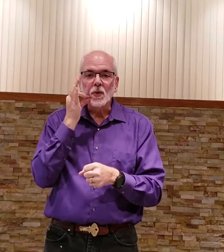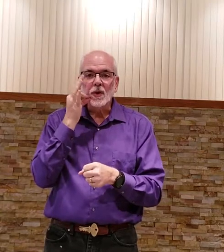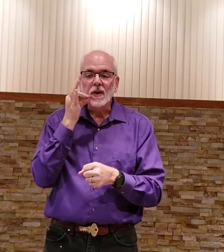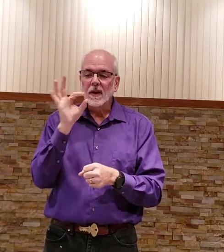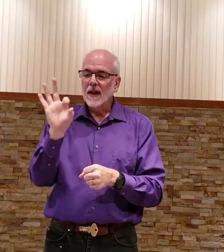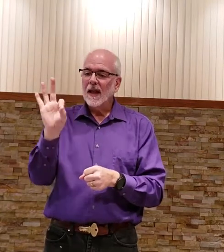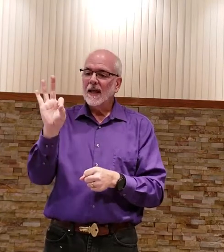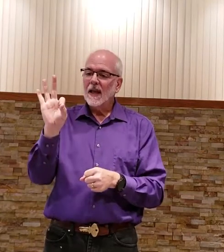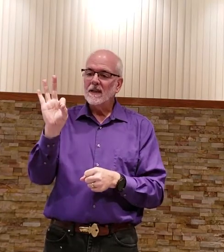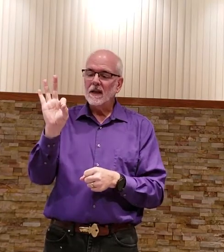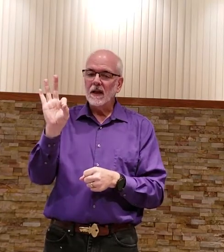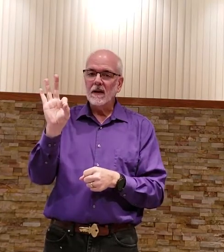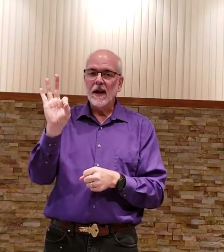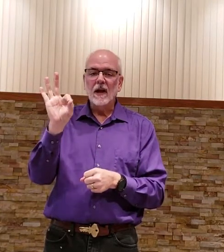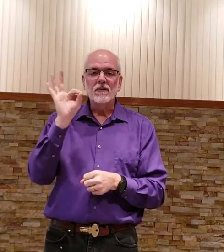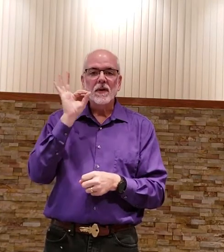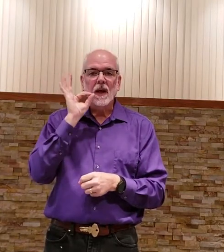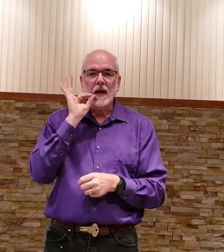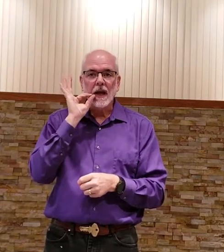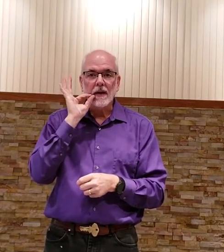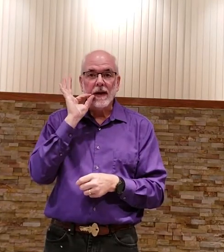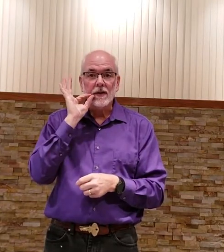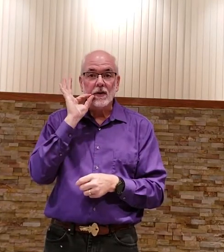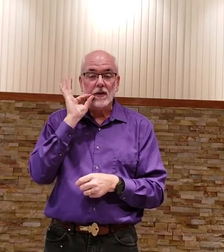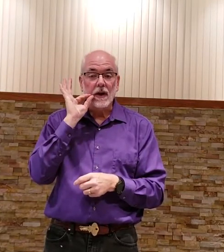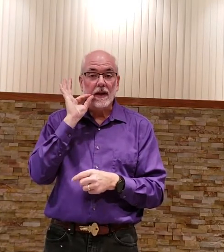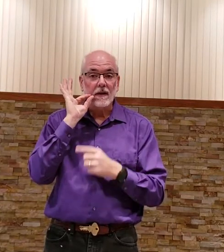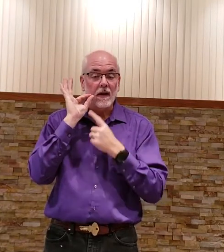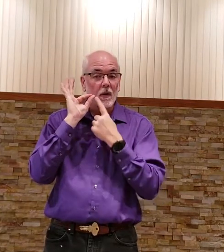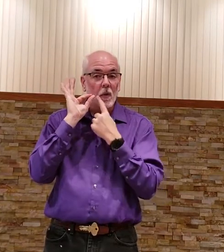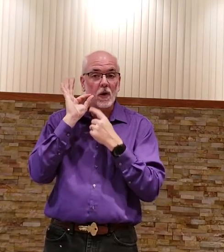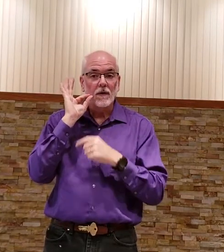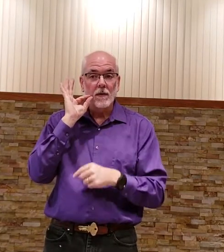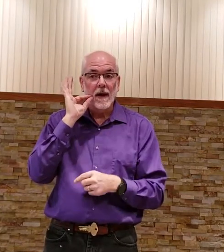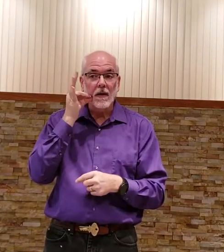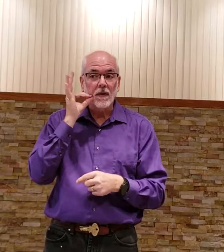it's the letter f kind of at your at the corner of your mouth